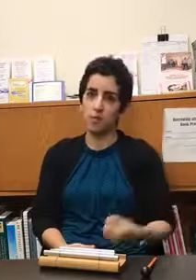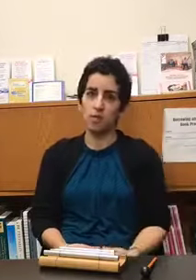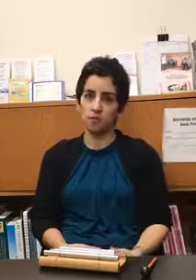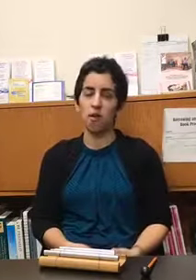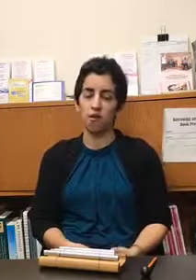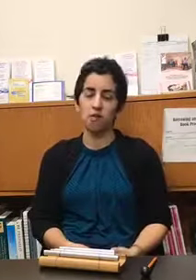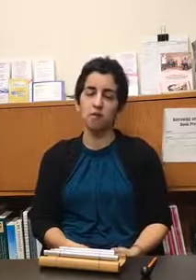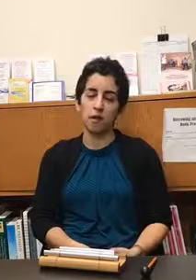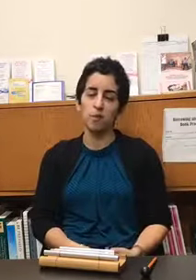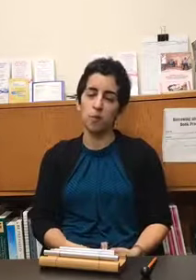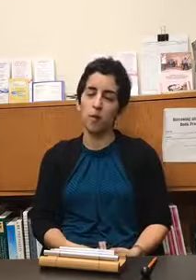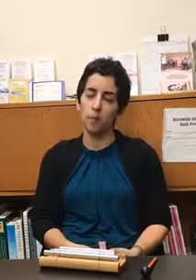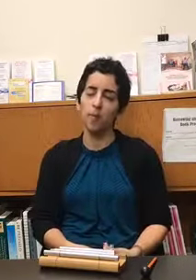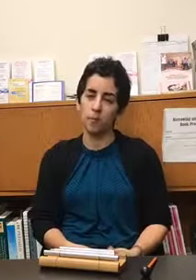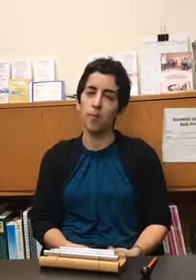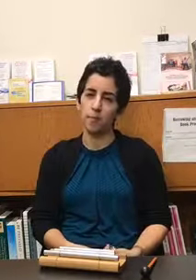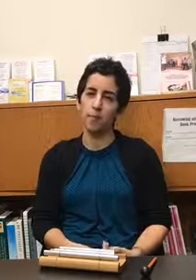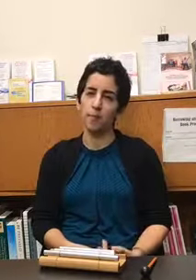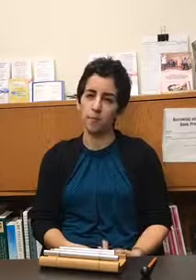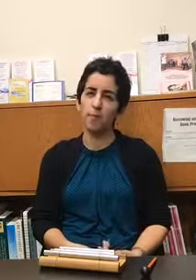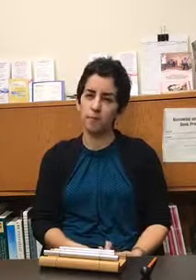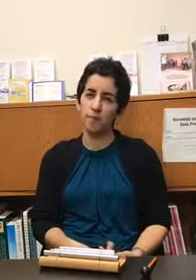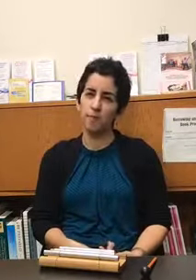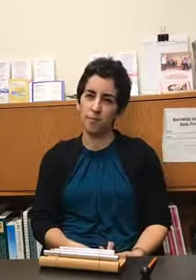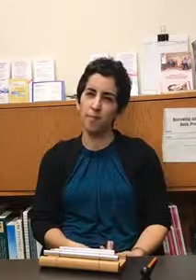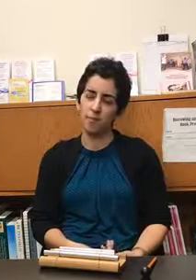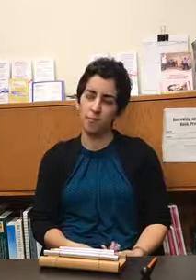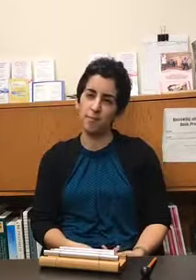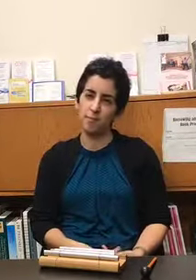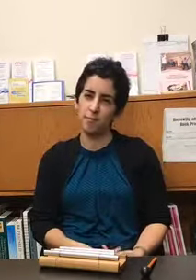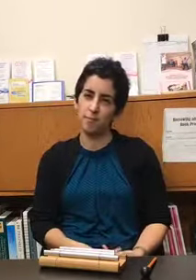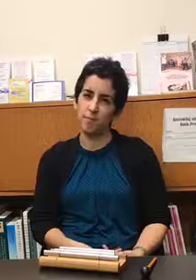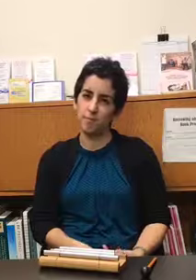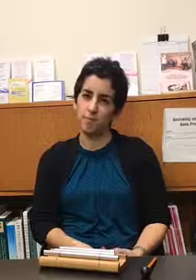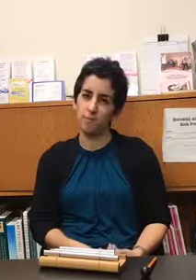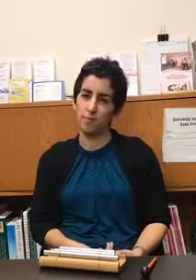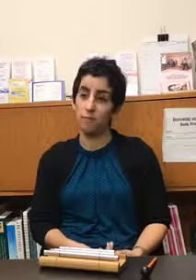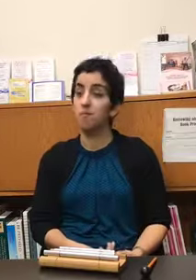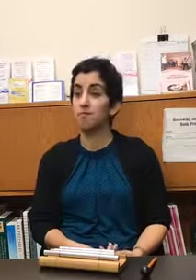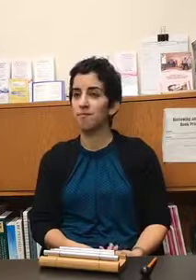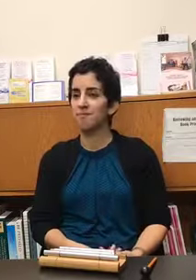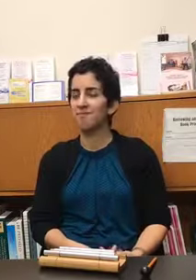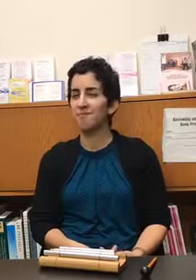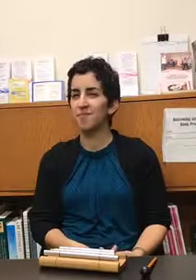where it starts absolutely so i believe in your bio i said the words